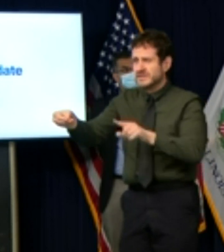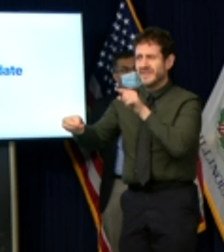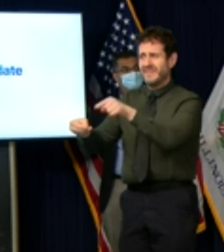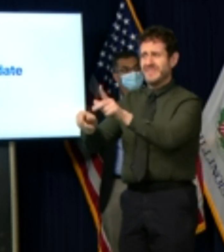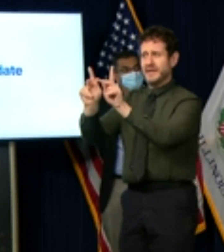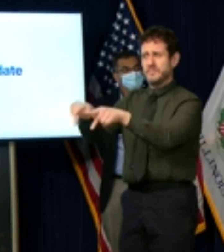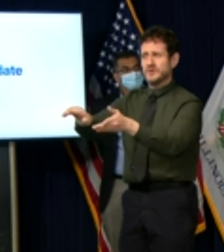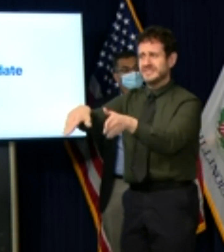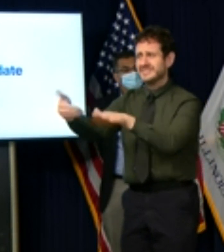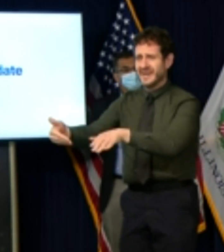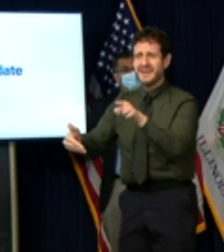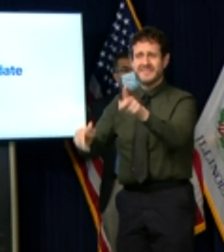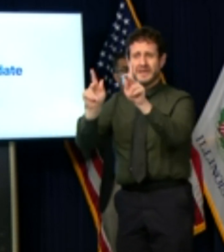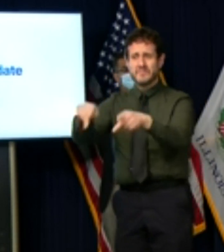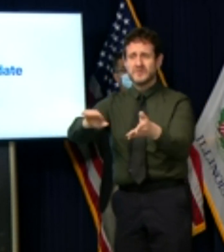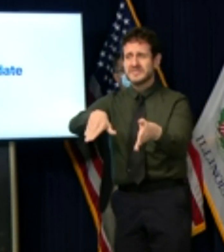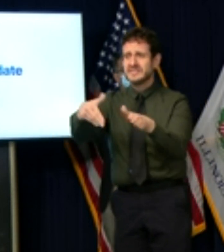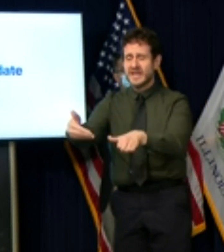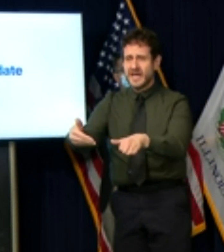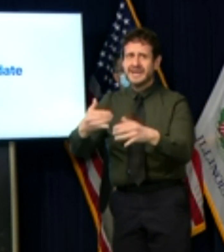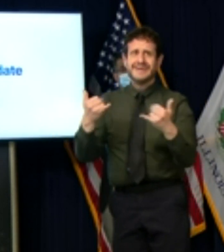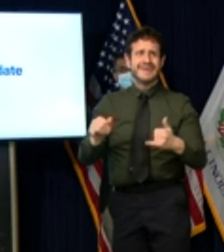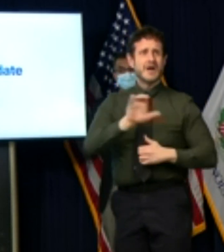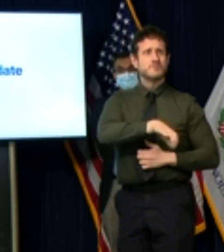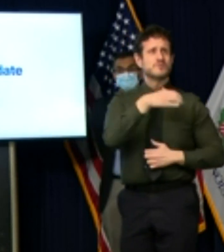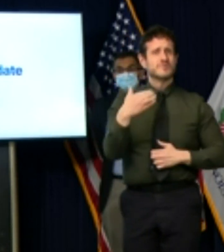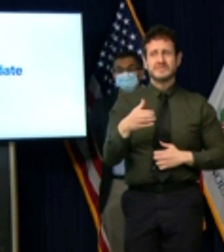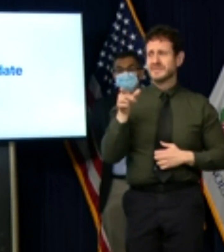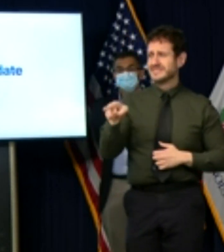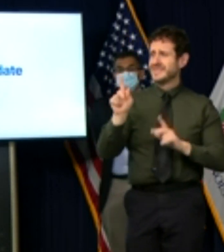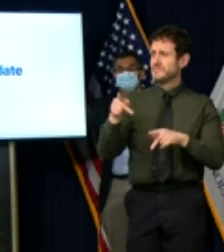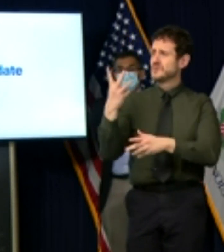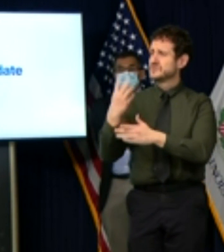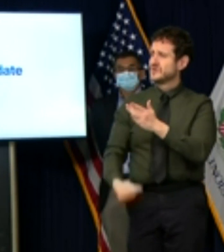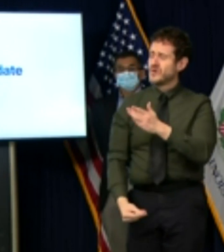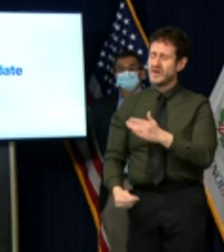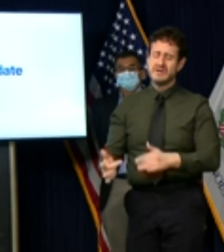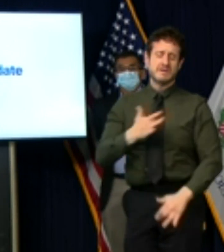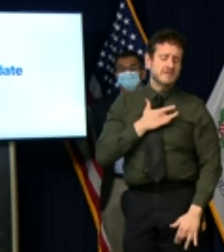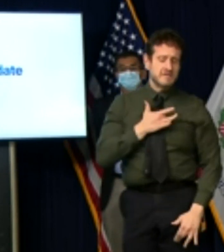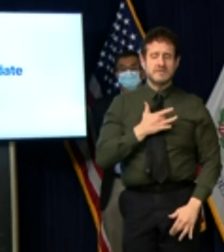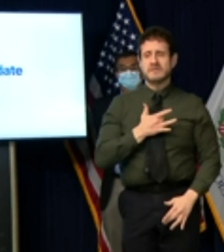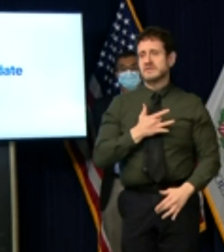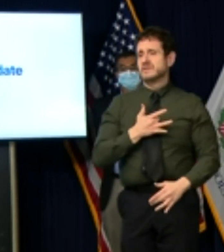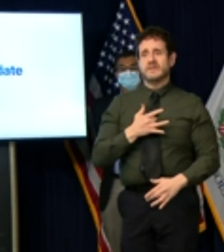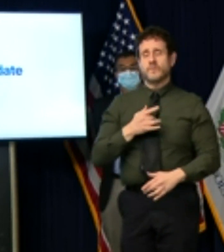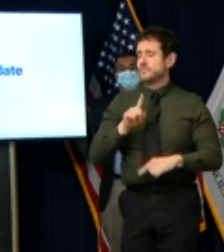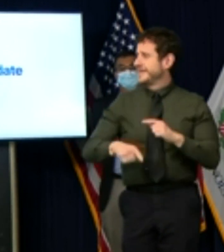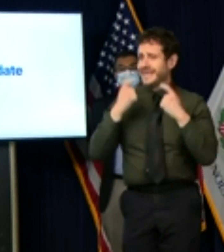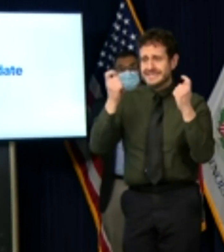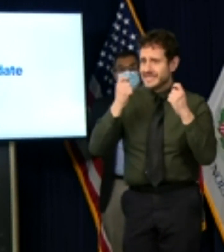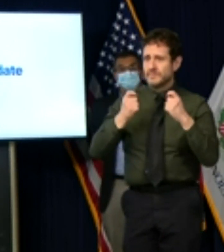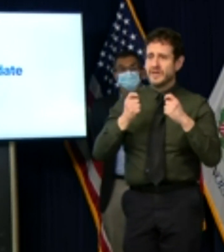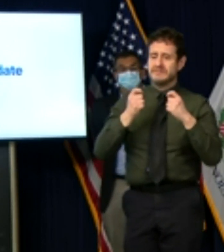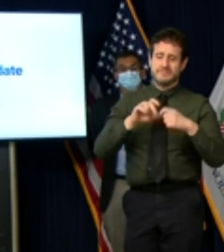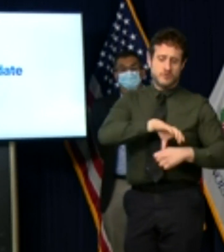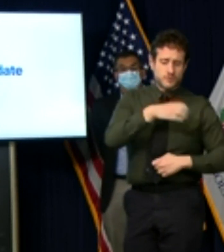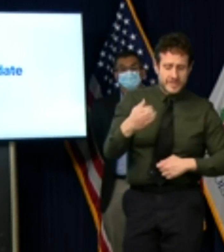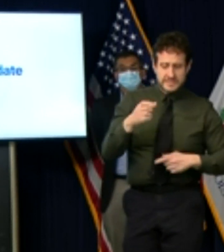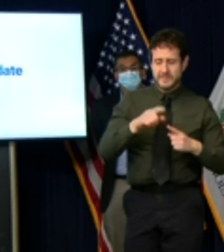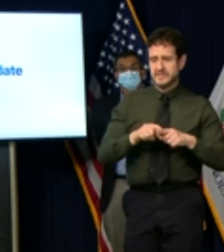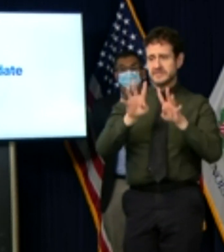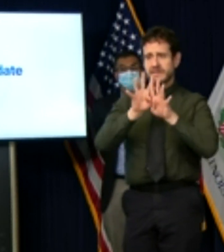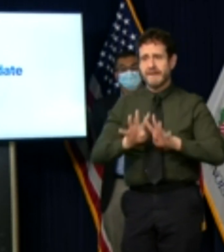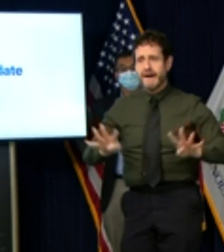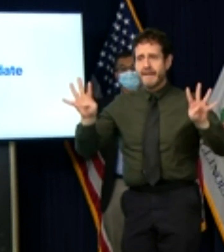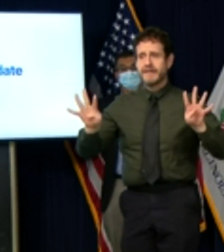so and so might still be here for new year's or christmas or hanukkah or kwanzaa 2020 is definitely a year